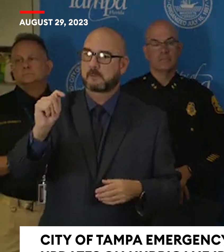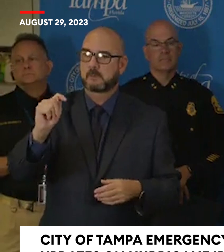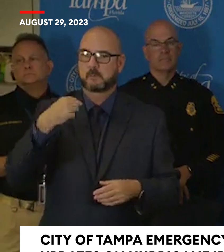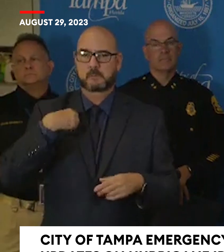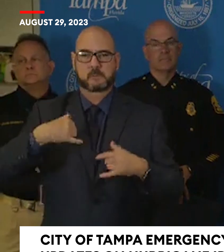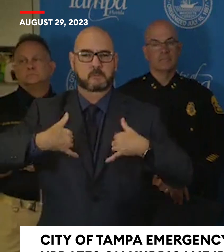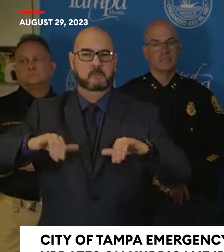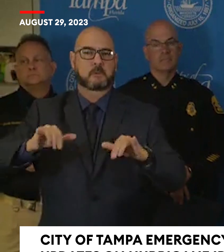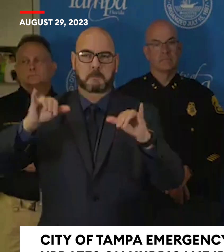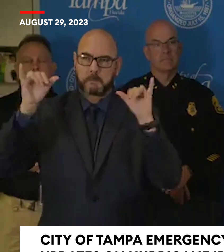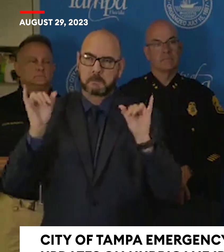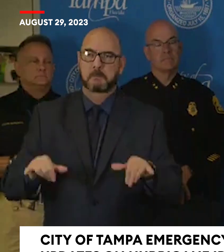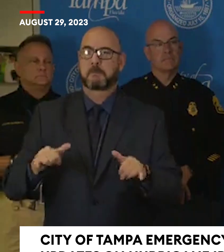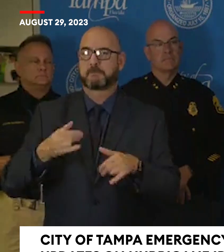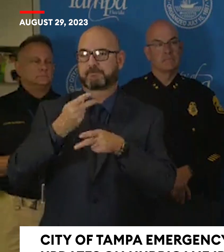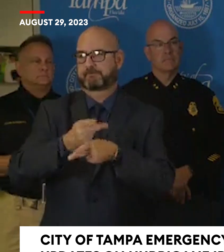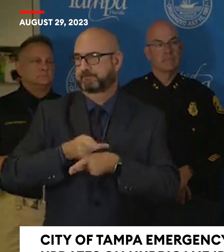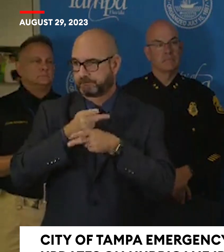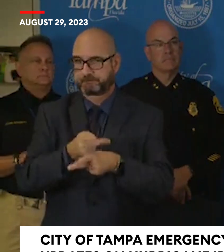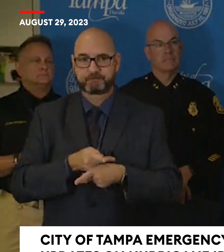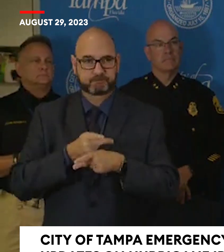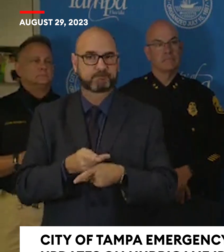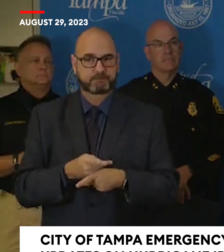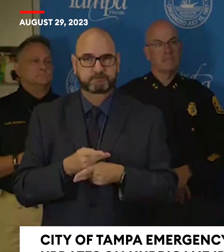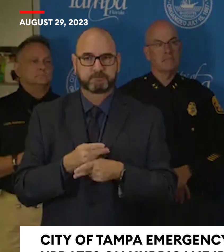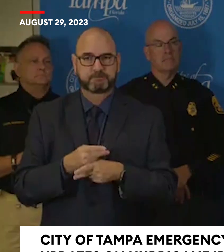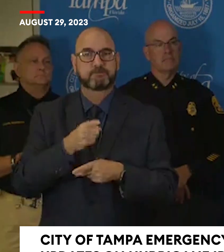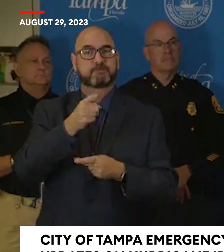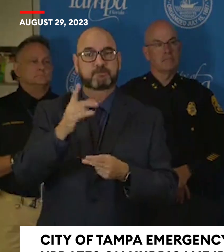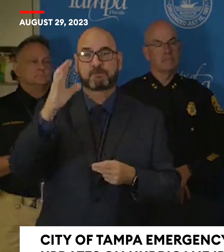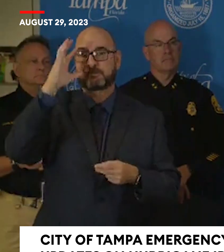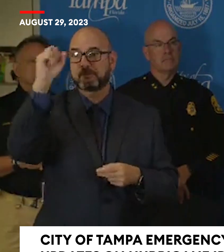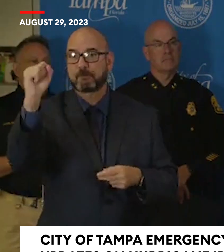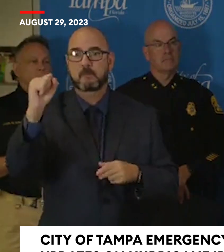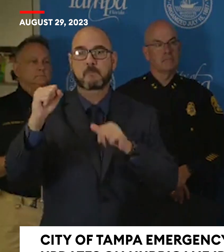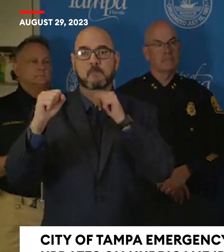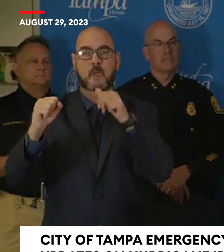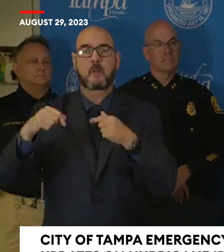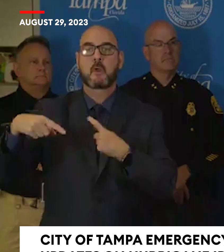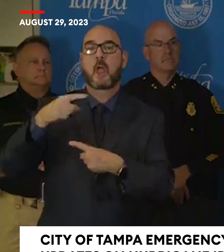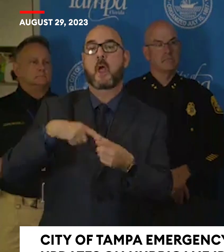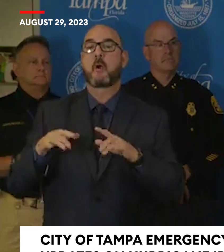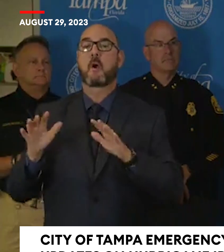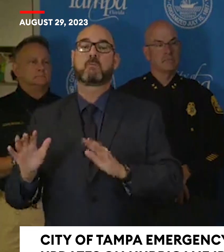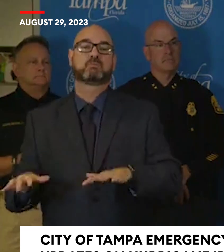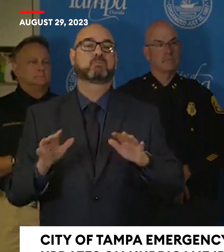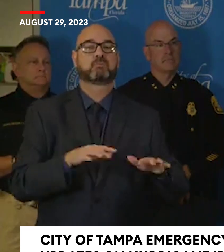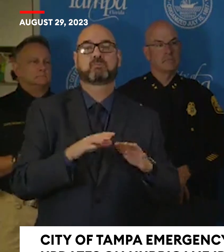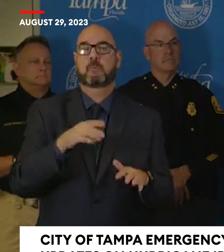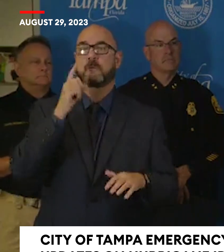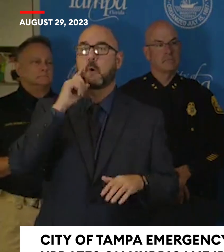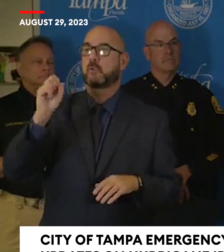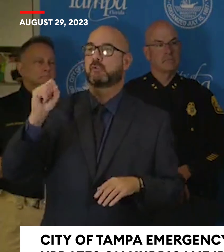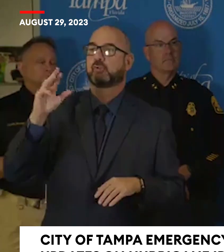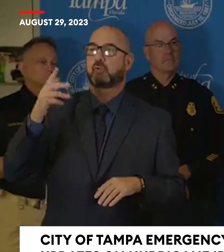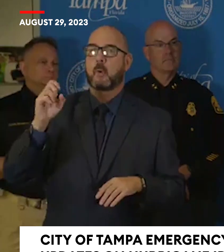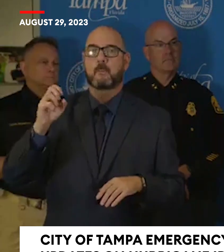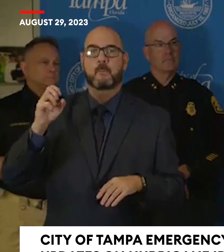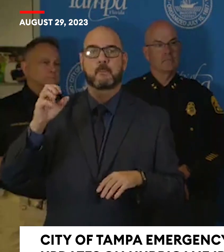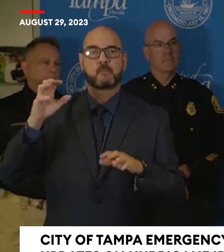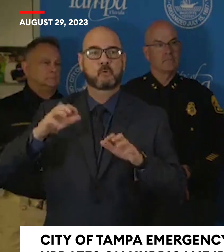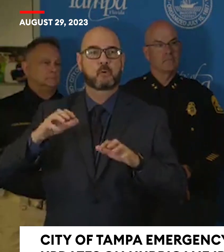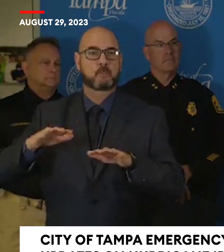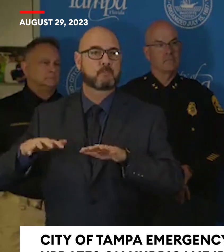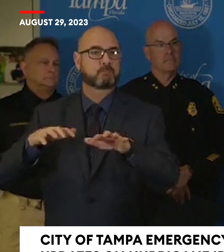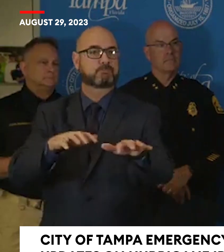and make sure you're out of the way of that storm surge. And this may be a question for chief for a call. But last year during Ian, saw people